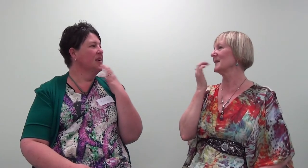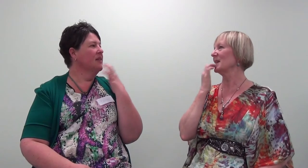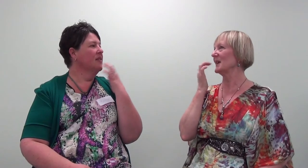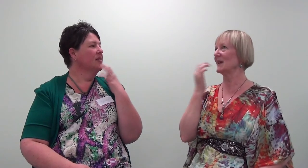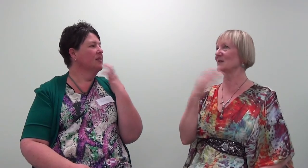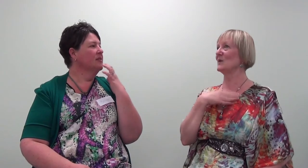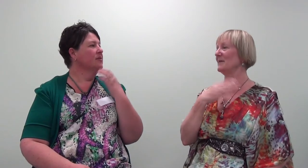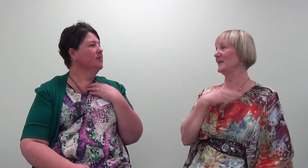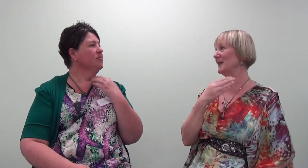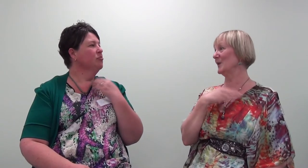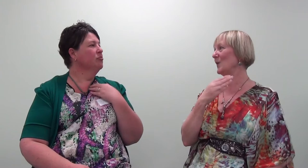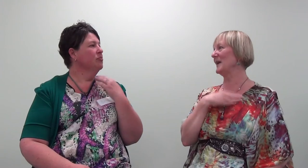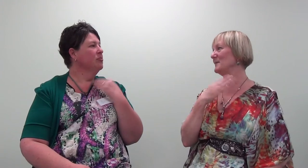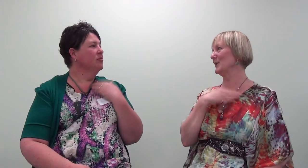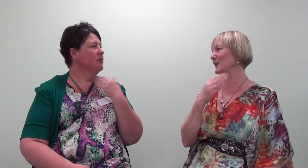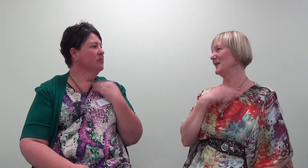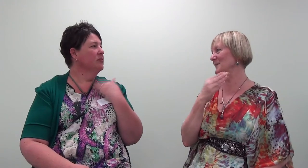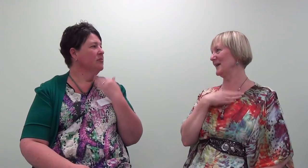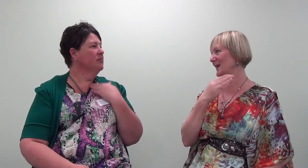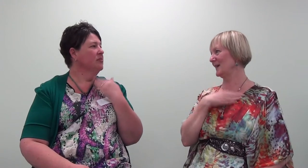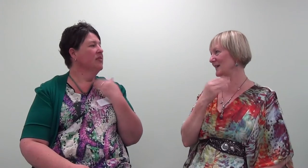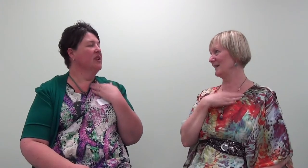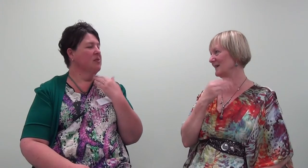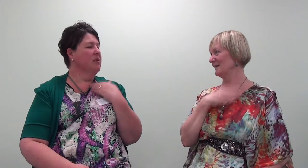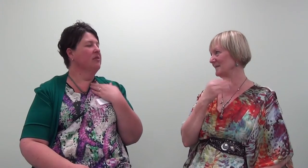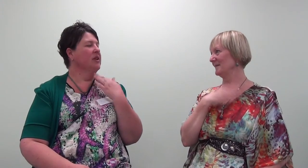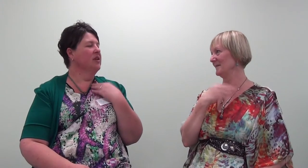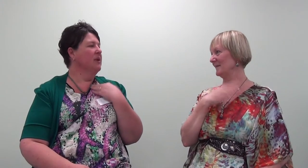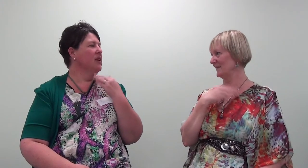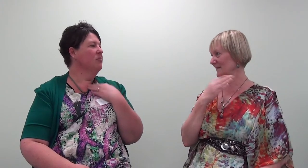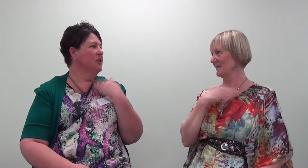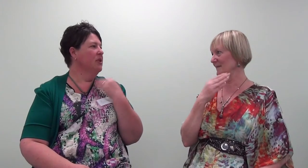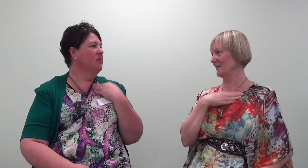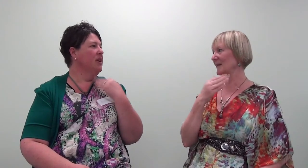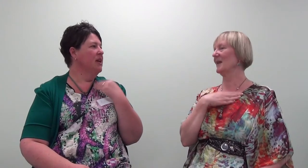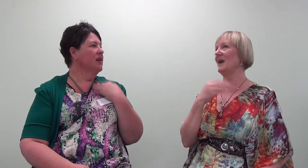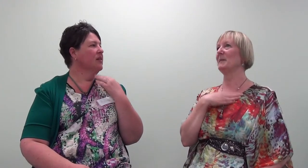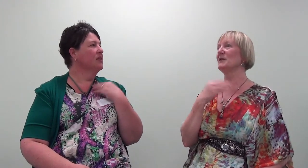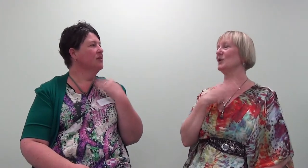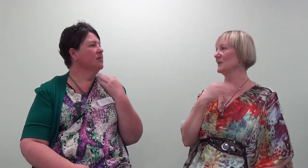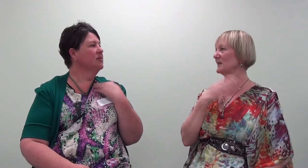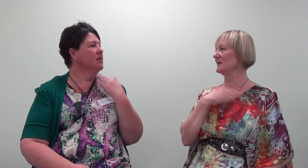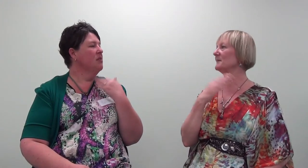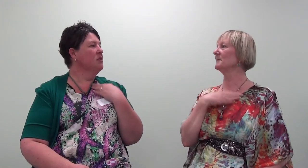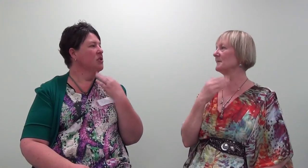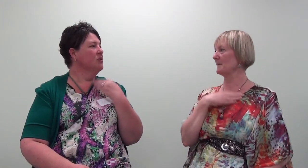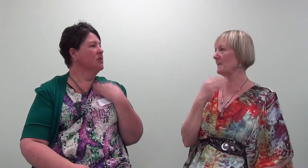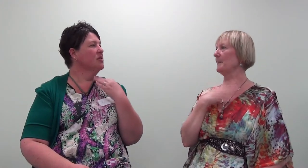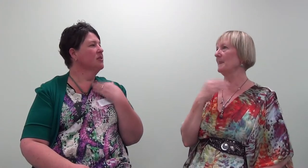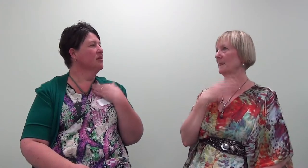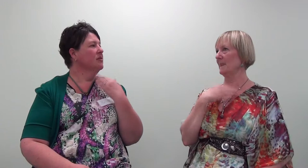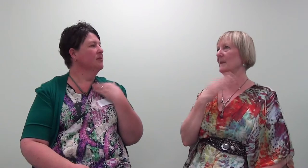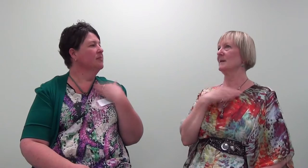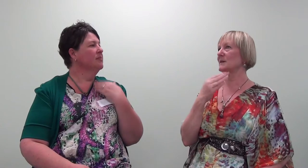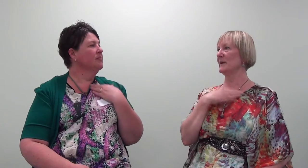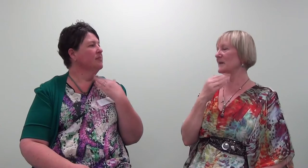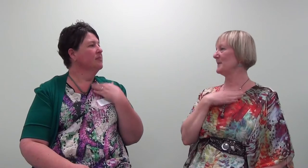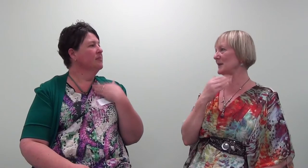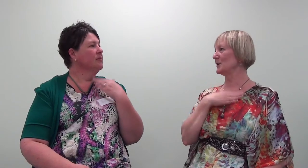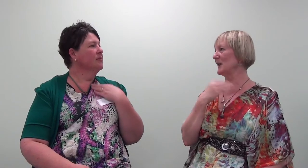And that's why I'm feeling the weight and burden in my neck. And that's why I'm feeling the weight and burden in my neck. And my shoulders. So even imagining